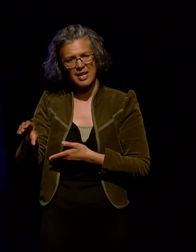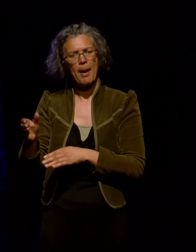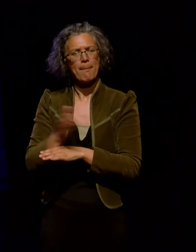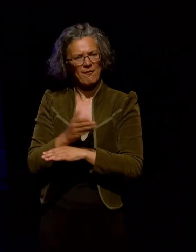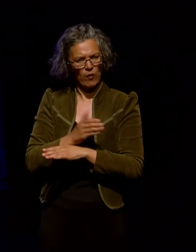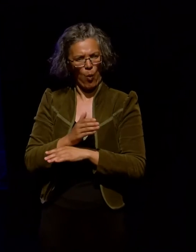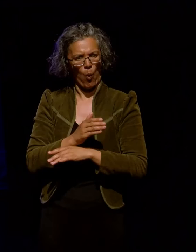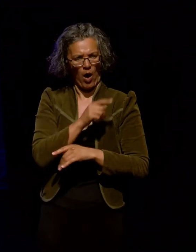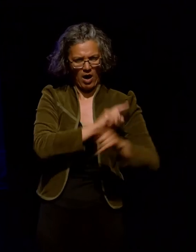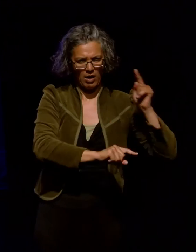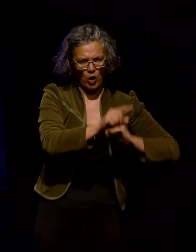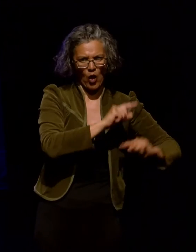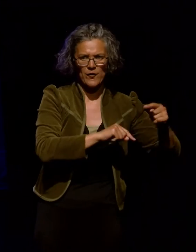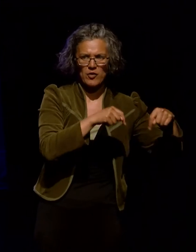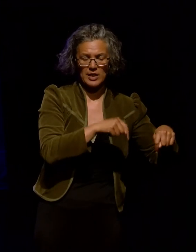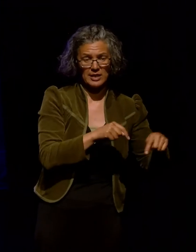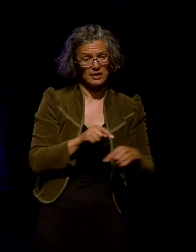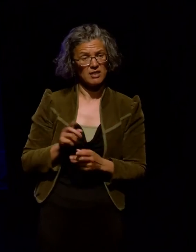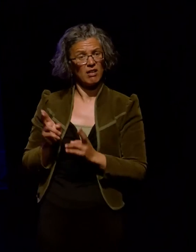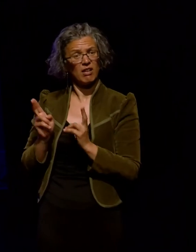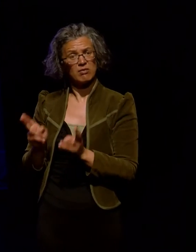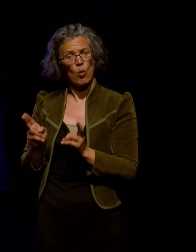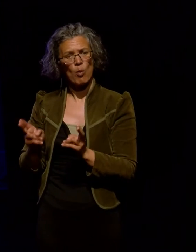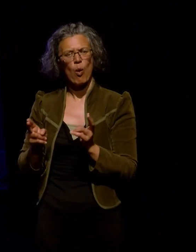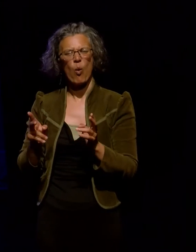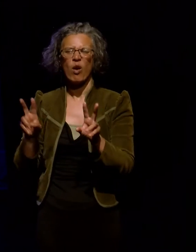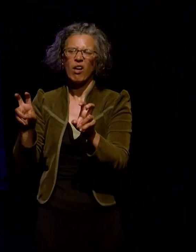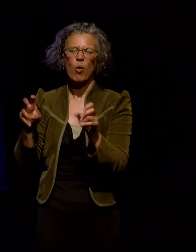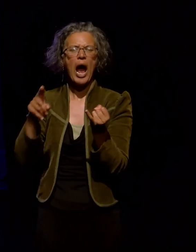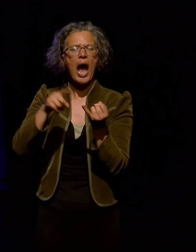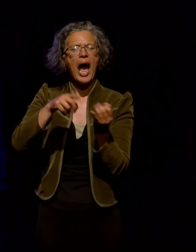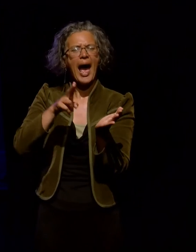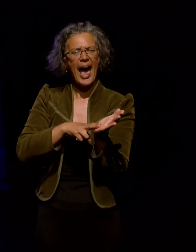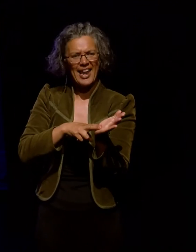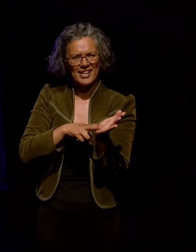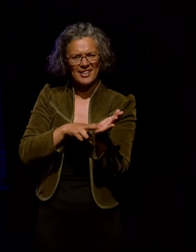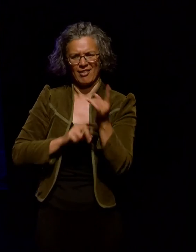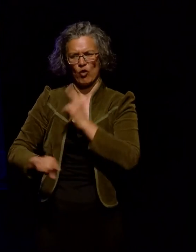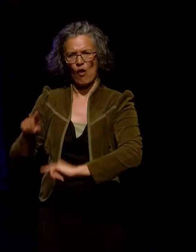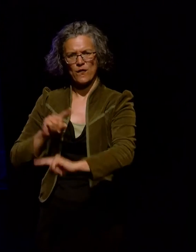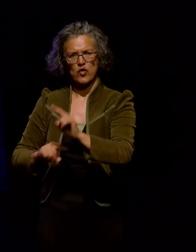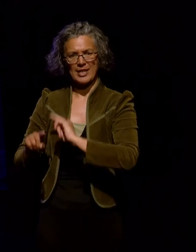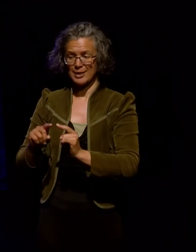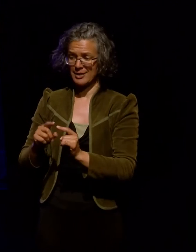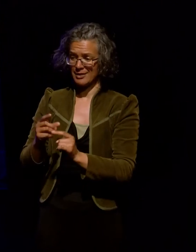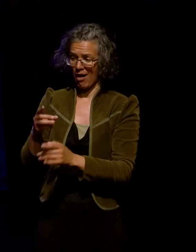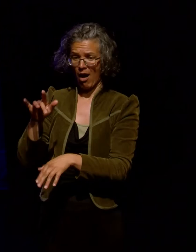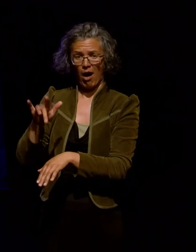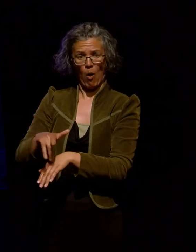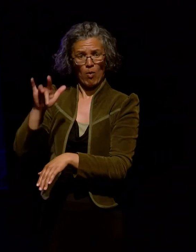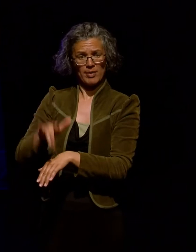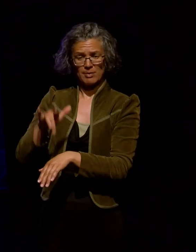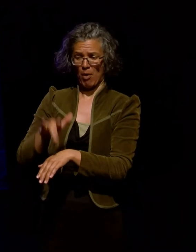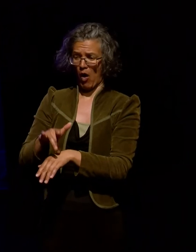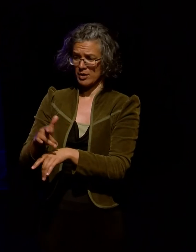and they usually take the format of an unconference which is where participants decide on the day what they wish to